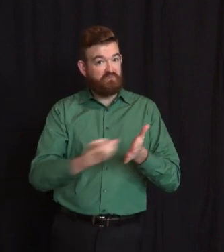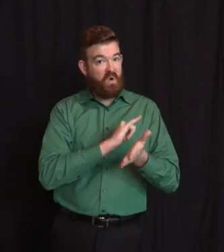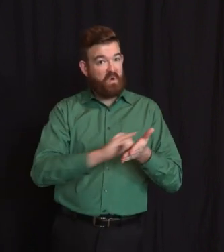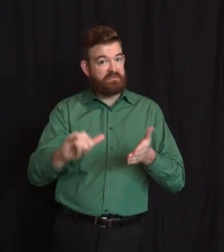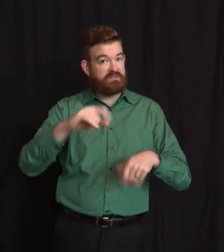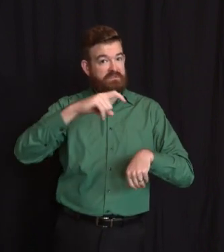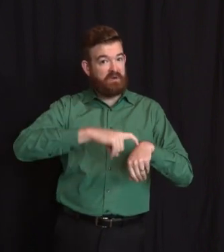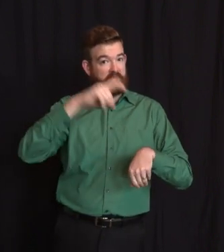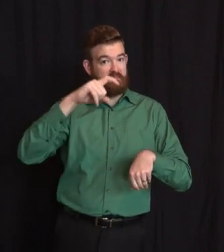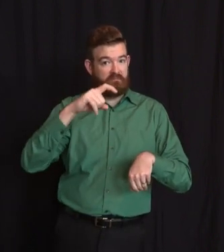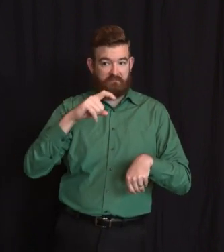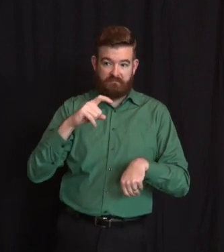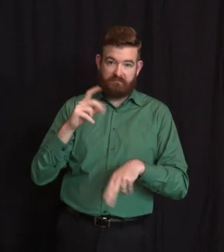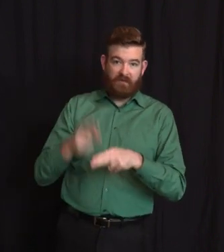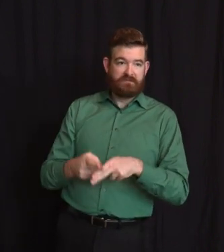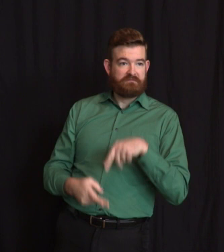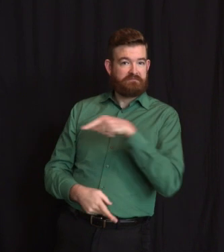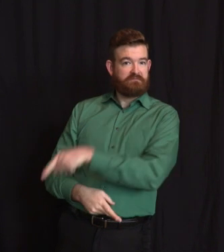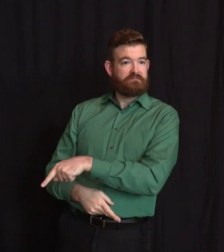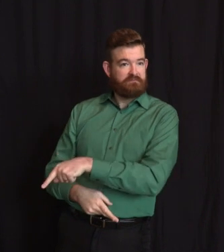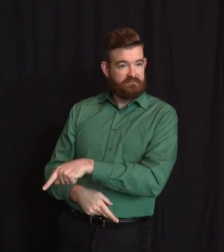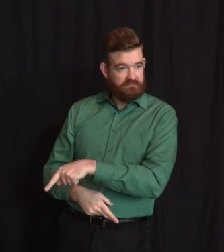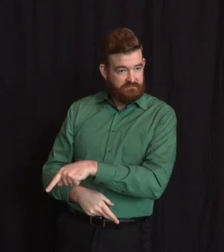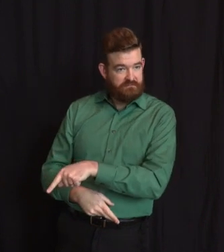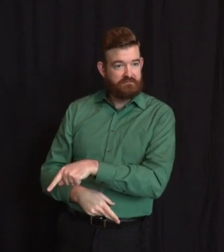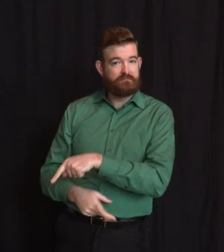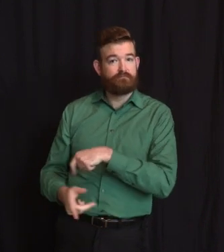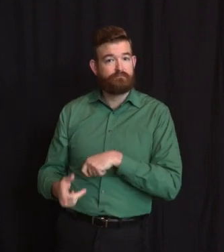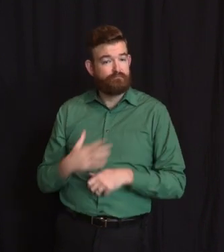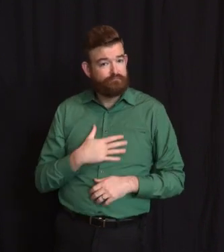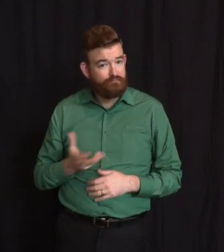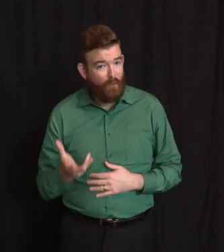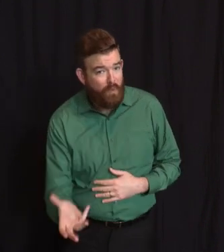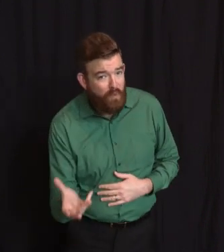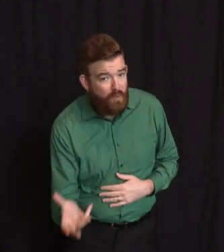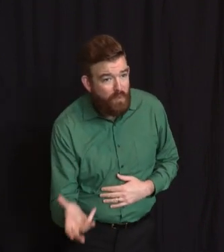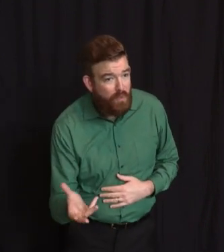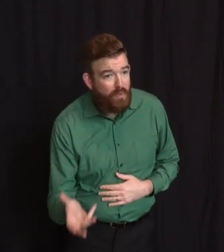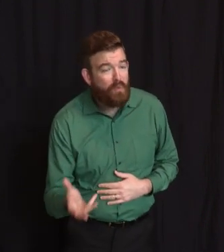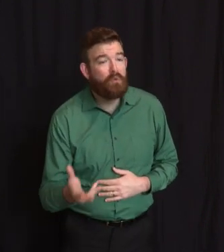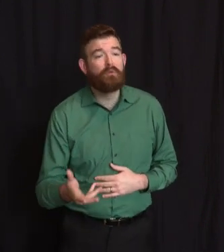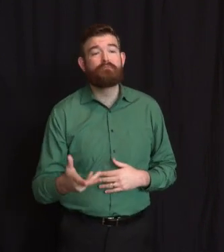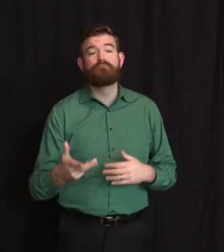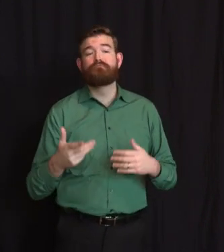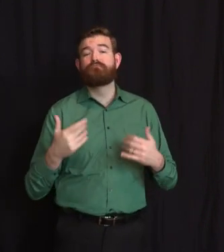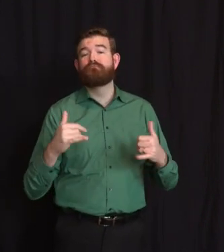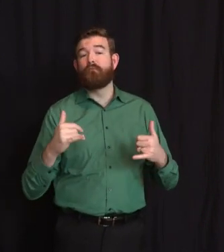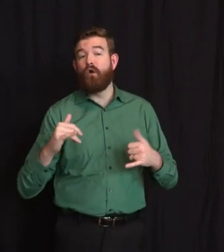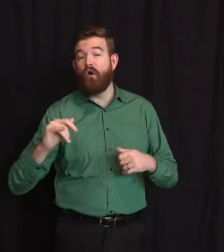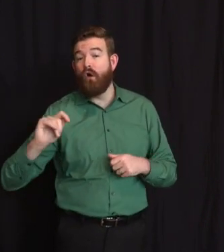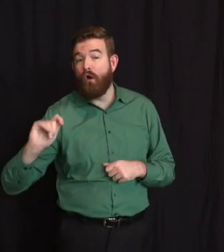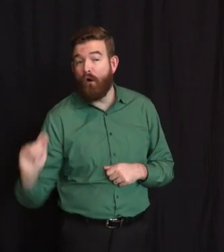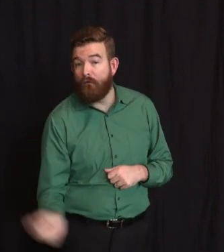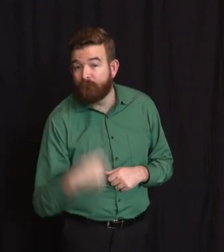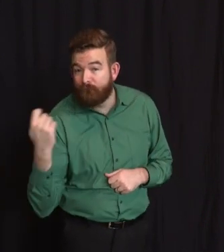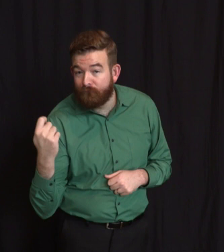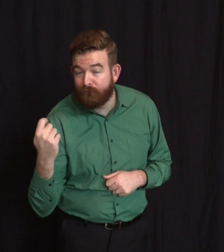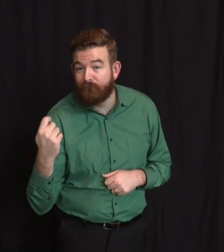until age 100. I suspect he would not have been happy with the fact that we have our golf courses shut had he been still playing. He